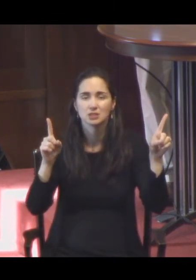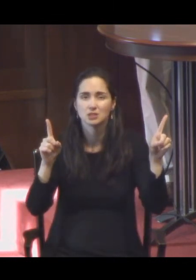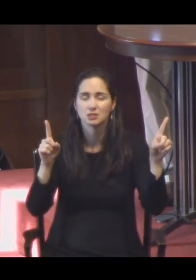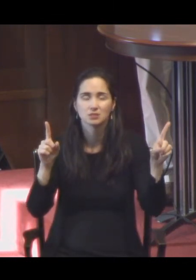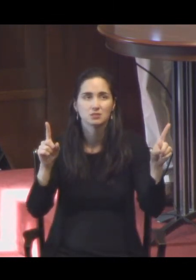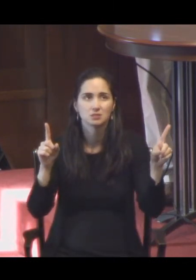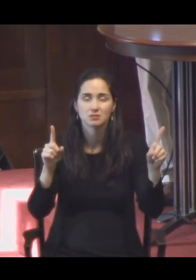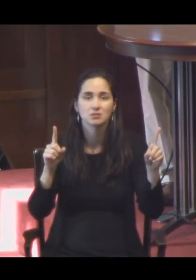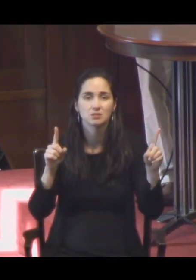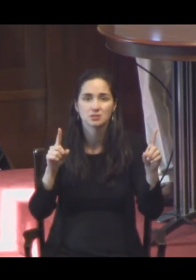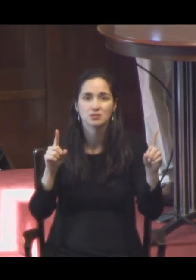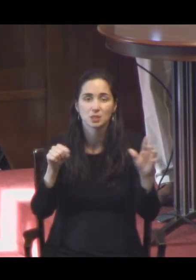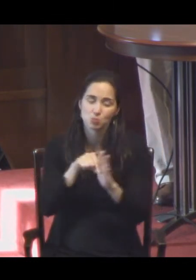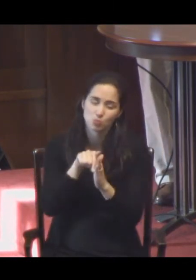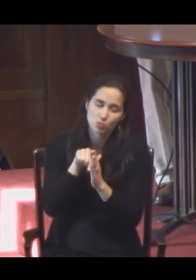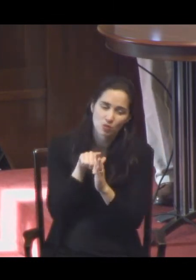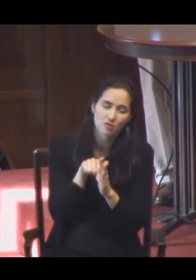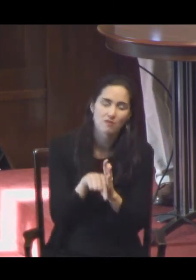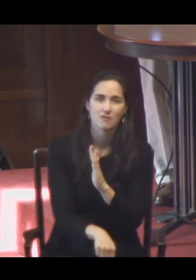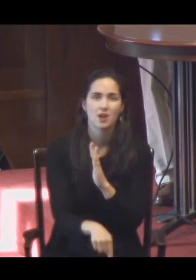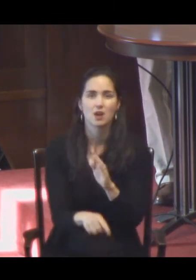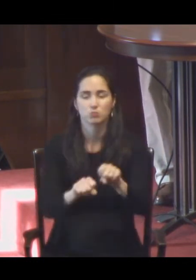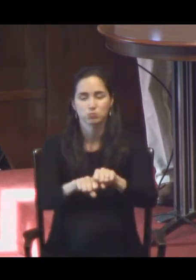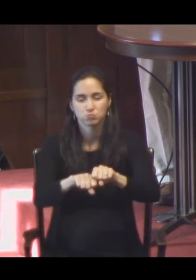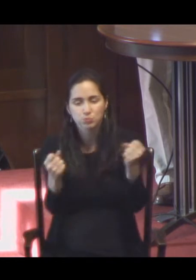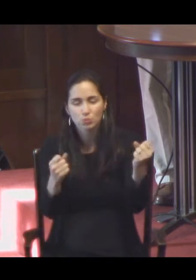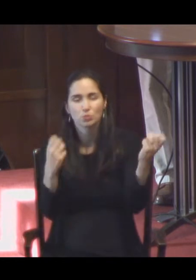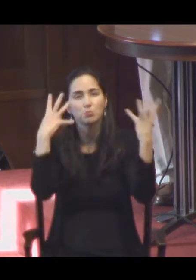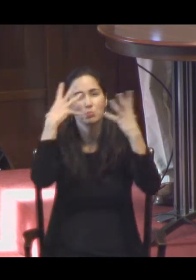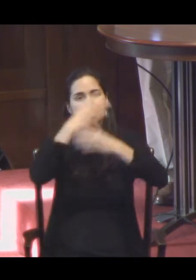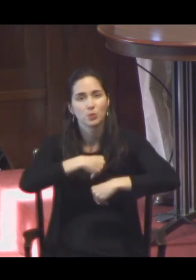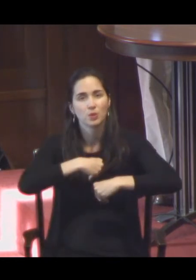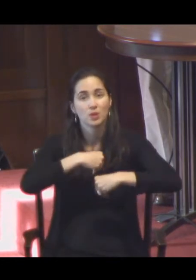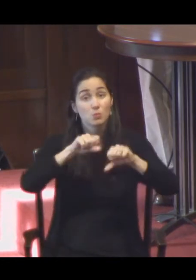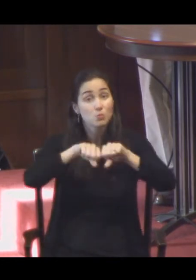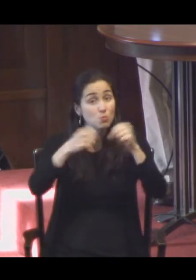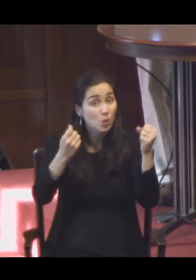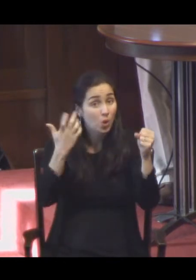Broken because the one who is a source of all glory was broken for us.